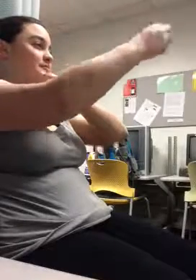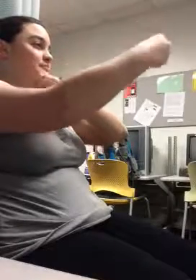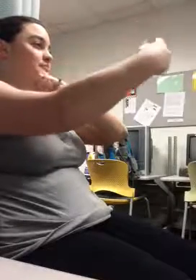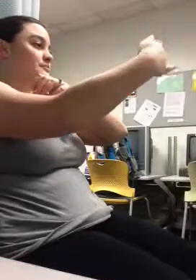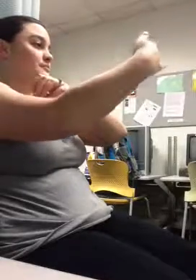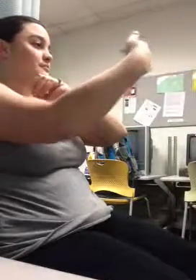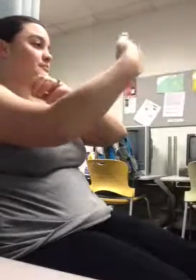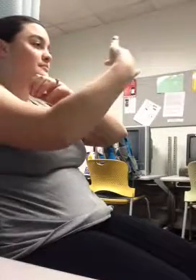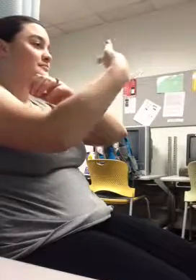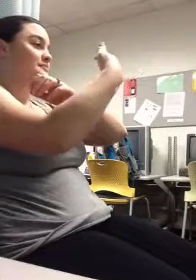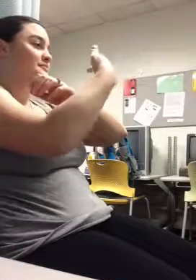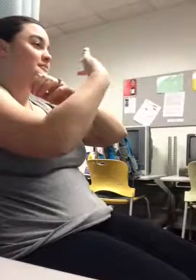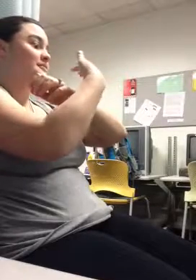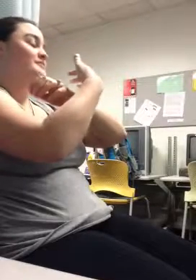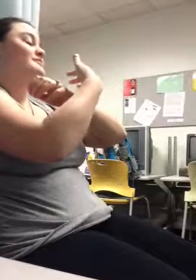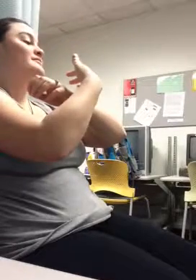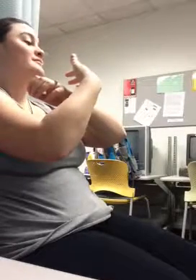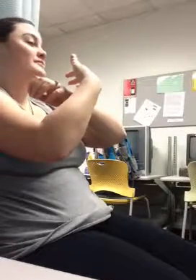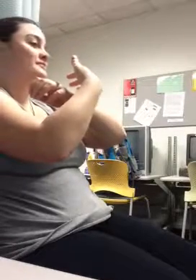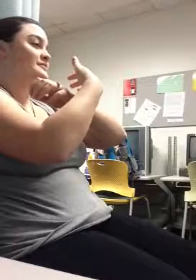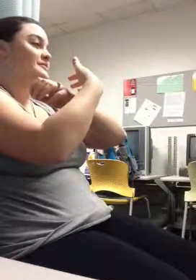You know, in hindsight, it's entertaining.